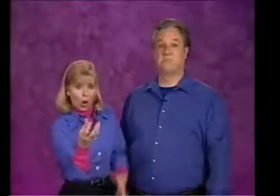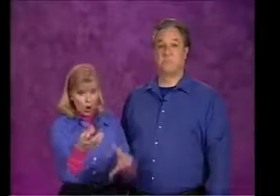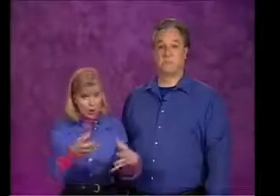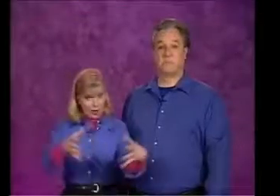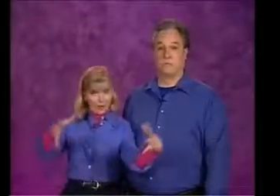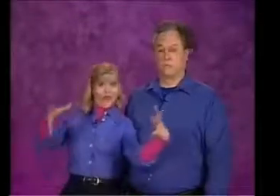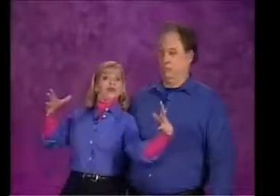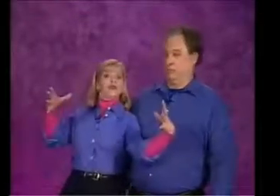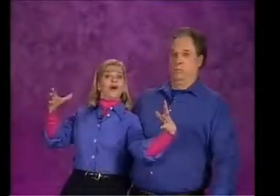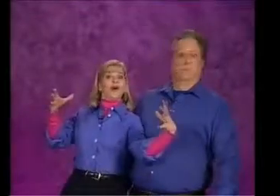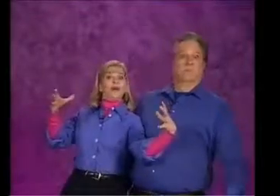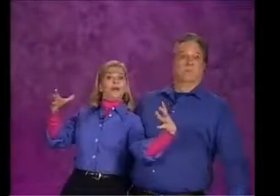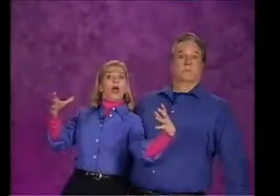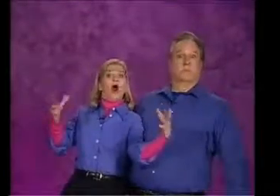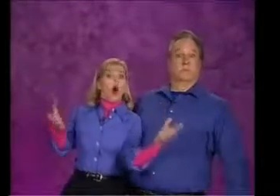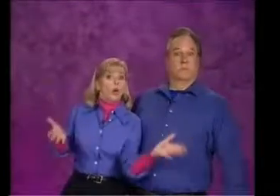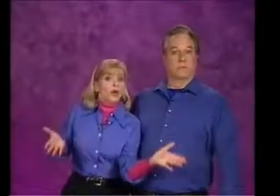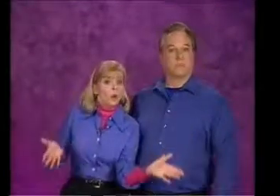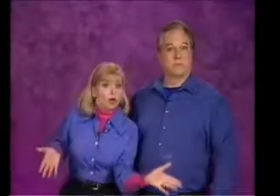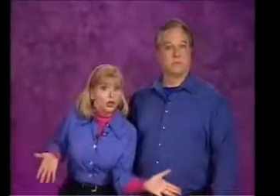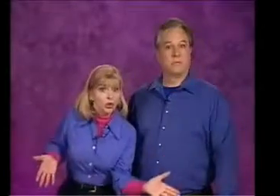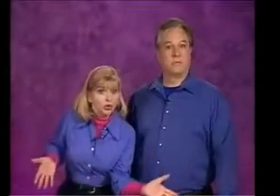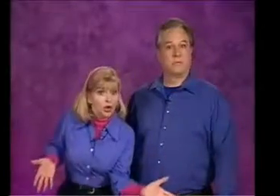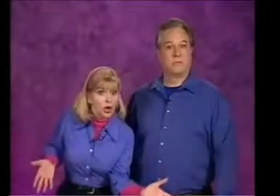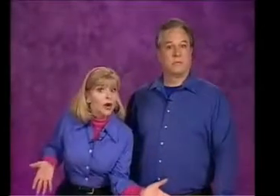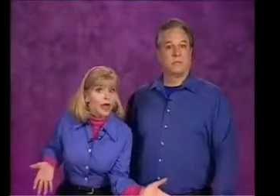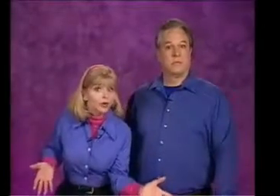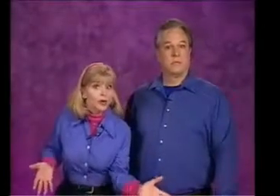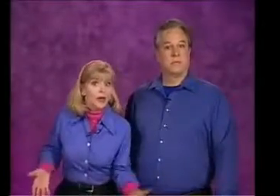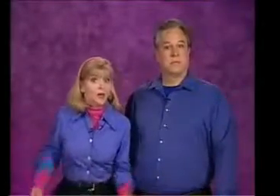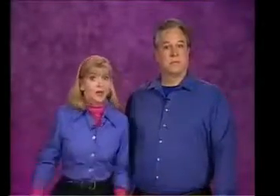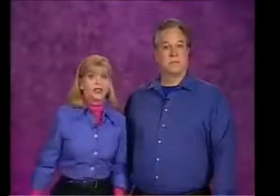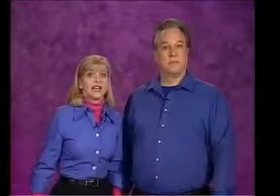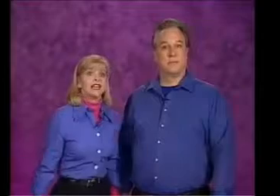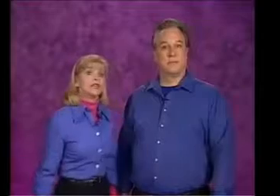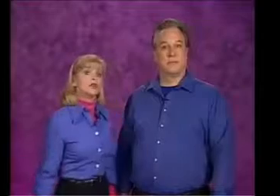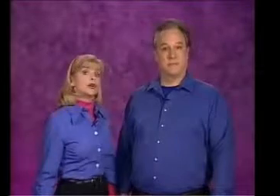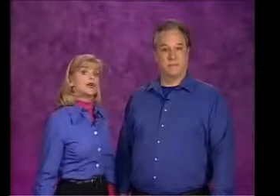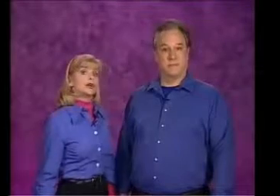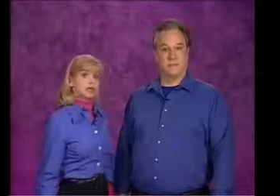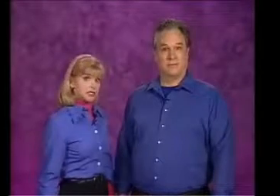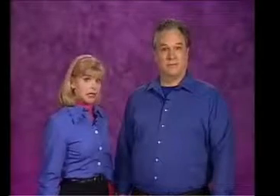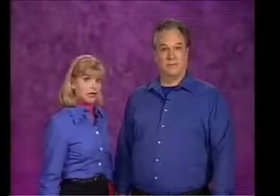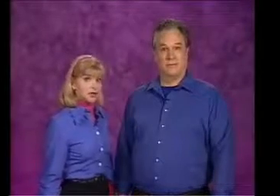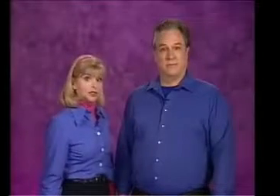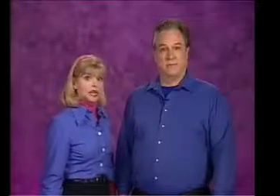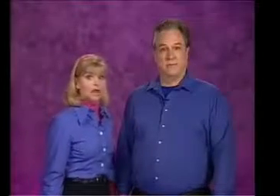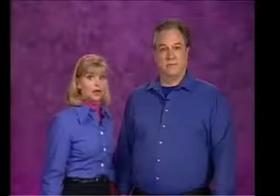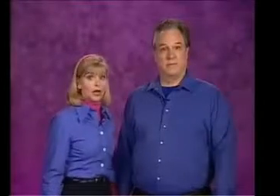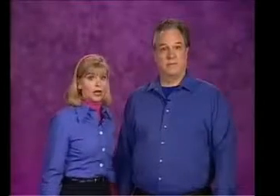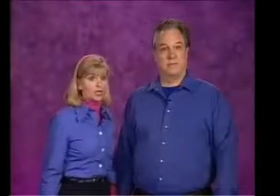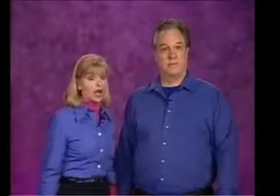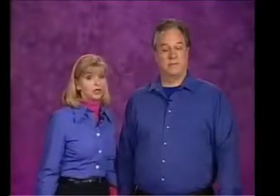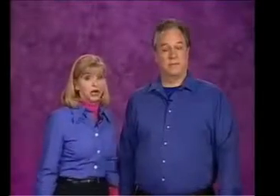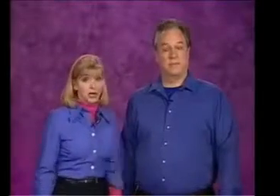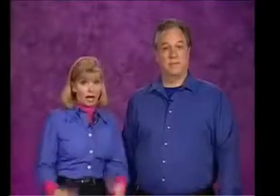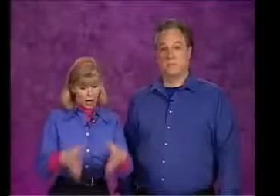or a beach ball. All we want you to learn and remember is that even though there's a standard sign for each object like